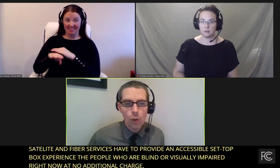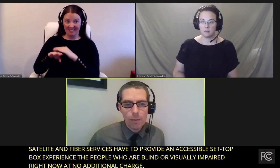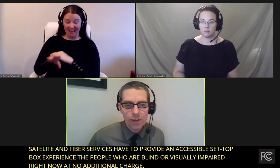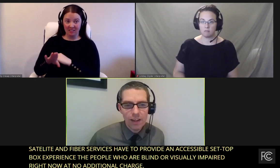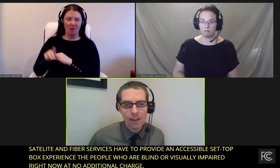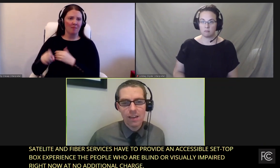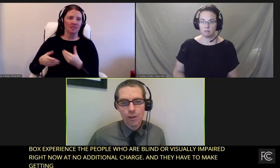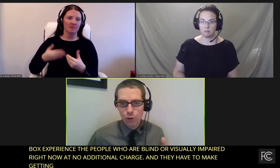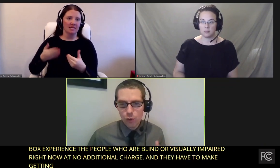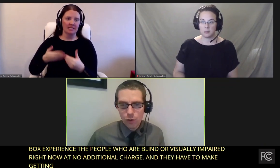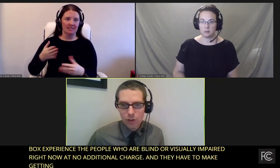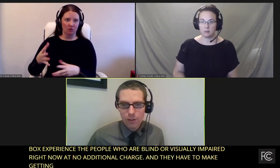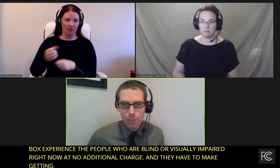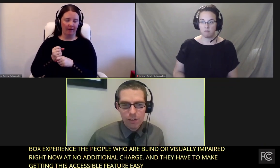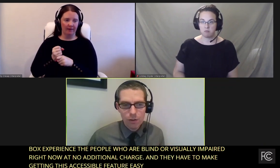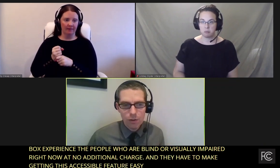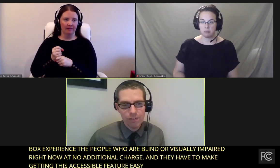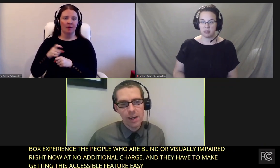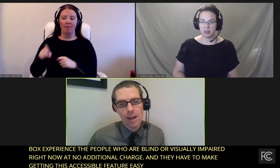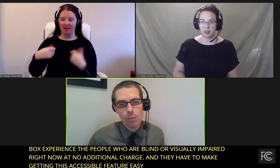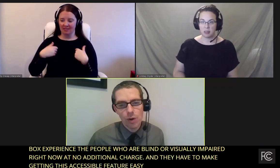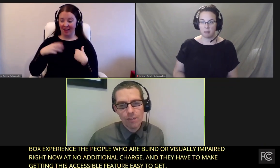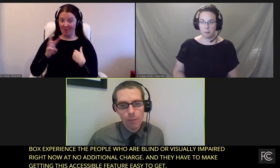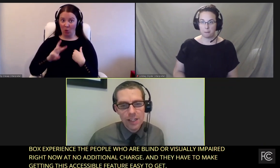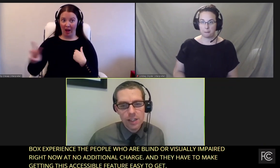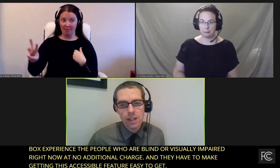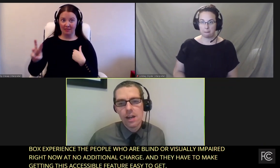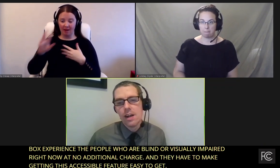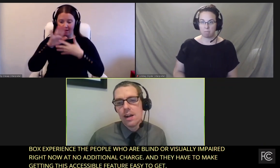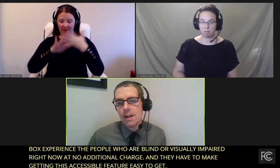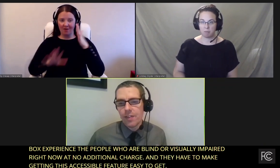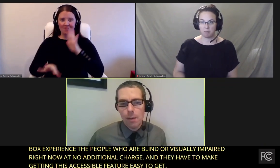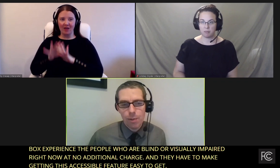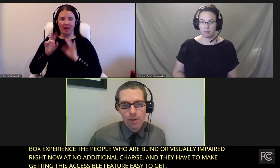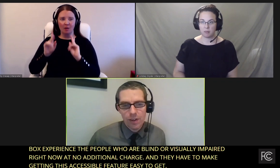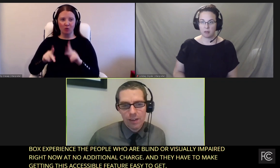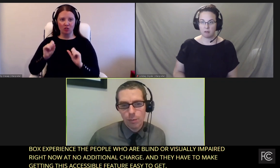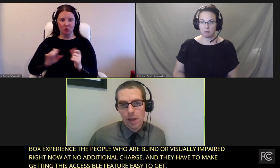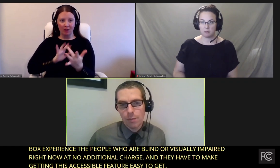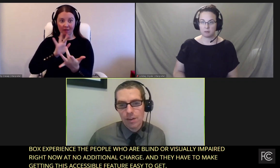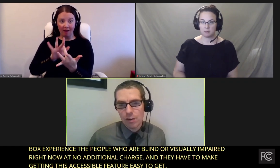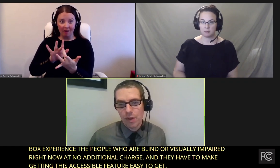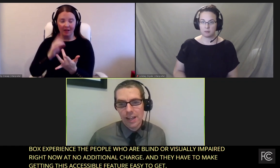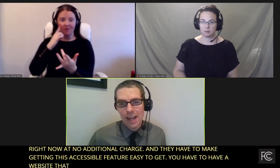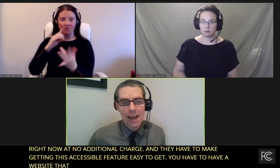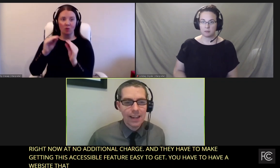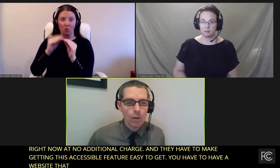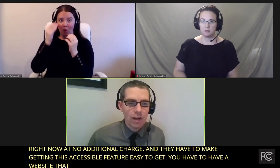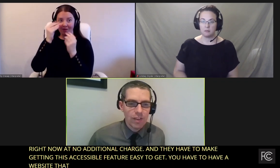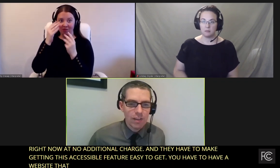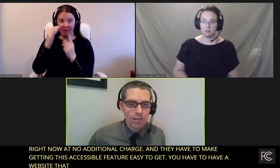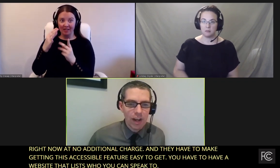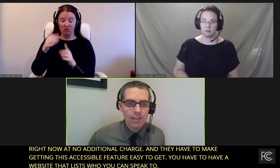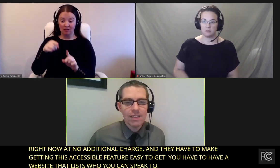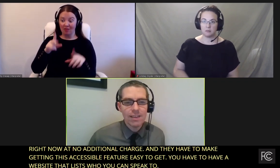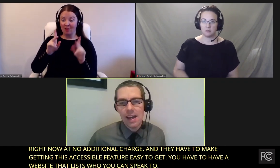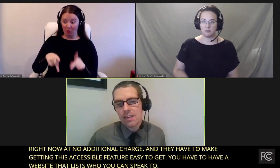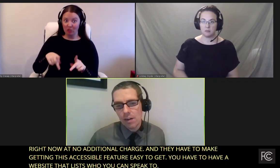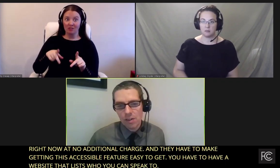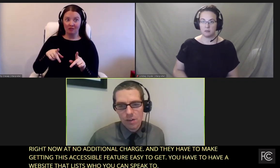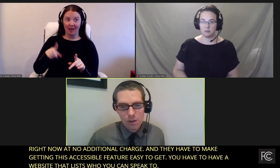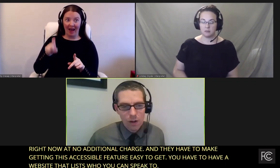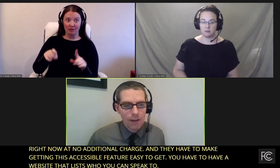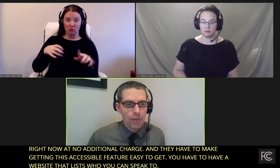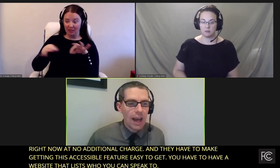a website that lists who you can speak to to find out more information. That person has to be able to explain how to get one of these devices